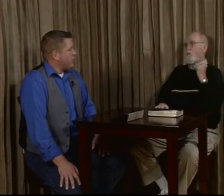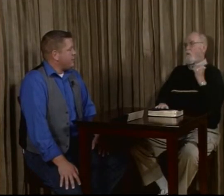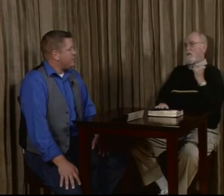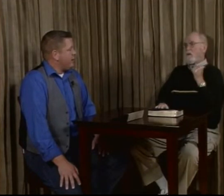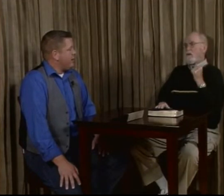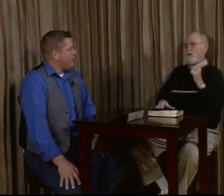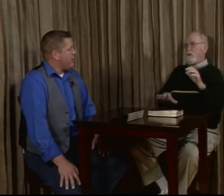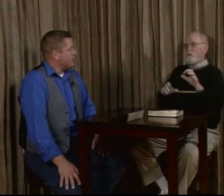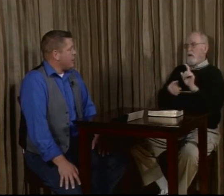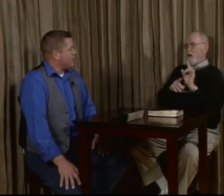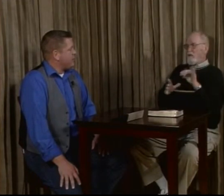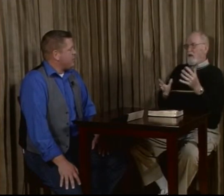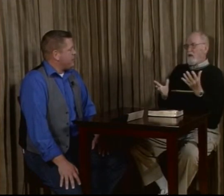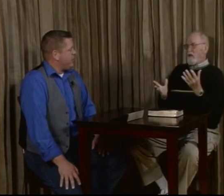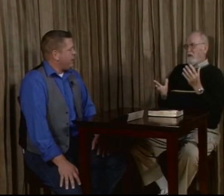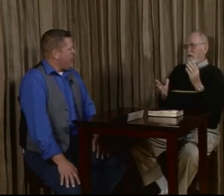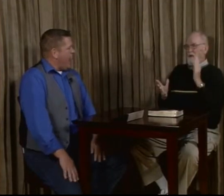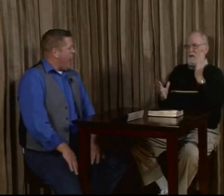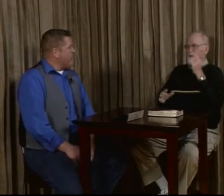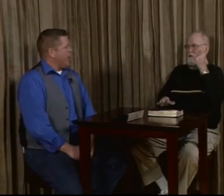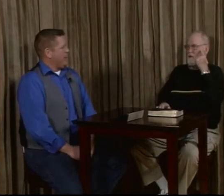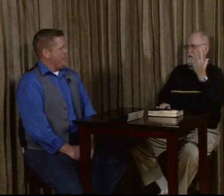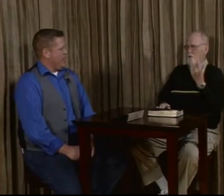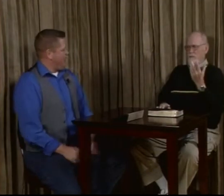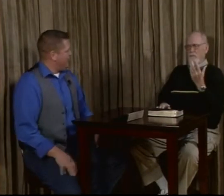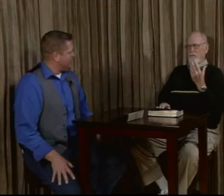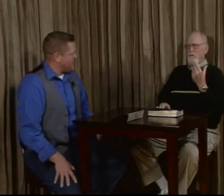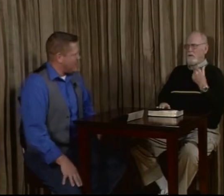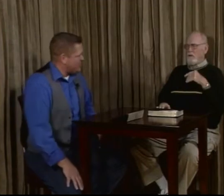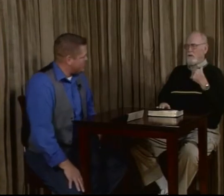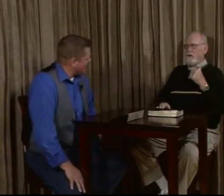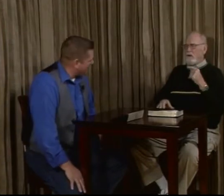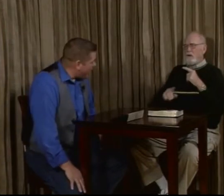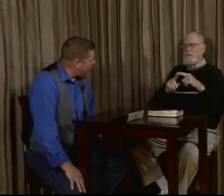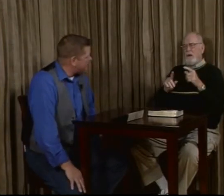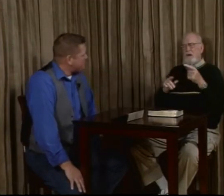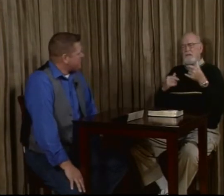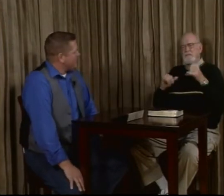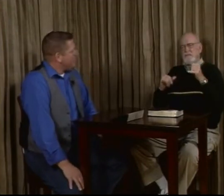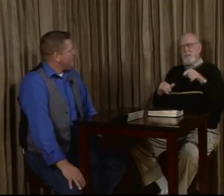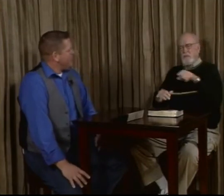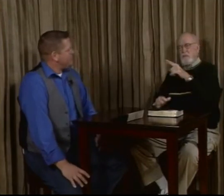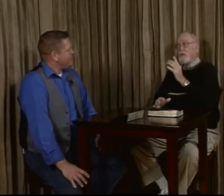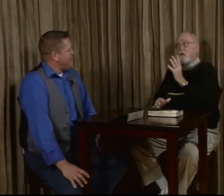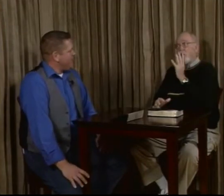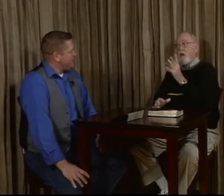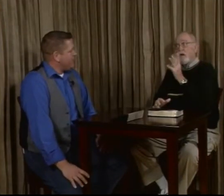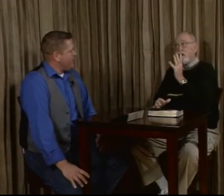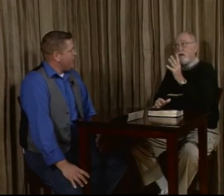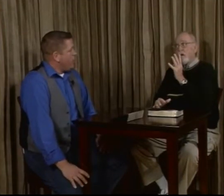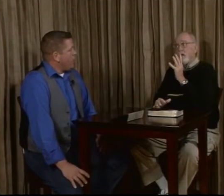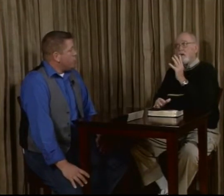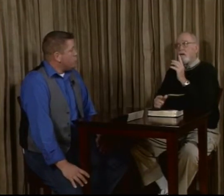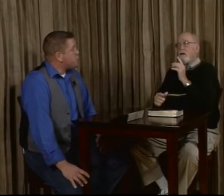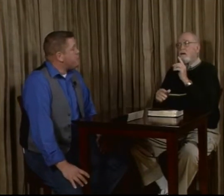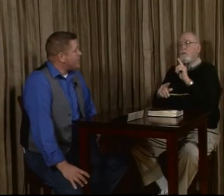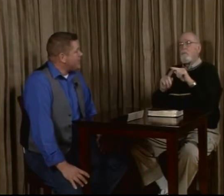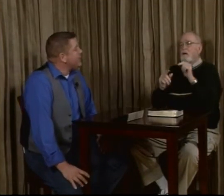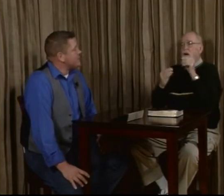Don't get scared. Because a lot of times hearing people think, I'm not going to make facial expressions like that. But wait a second. Wait a second. When you speak, it's